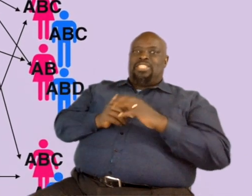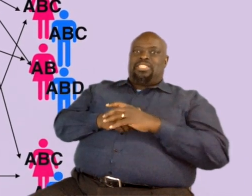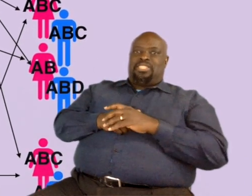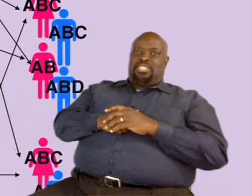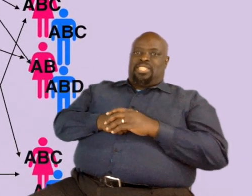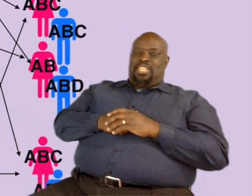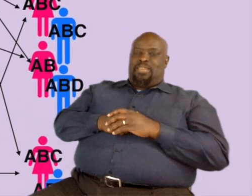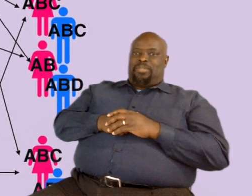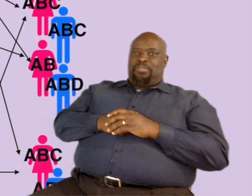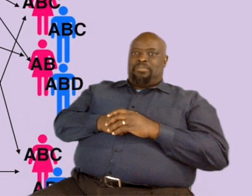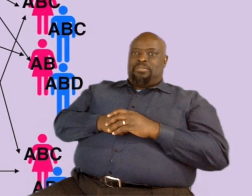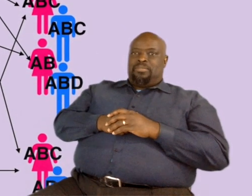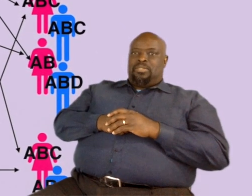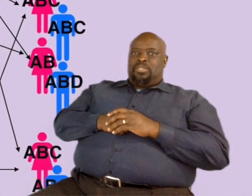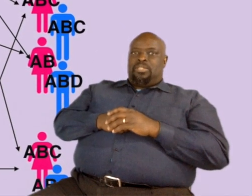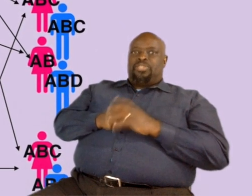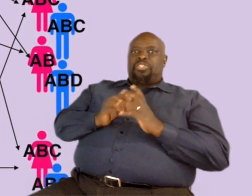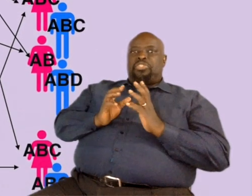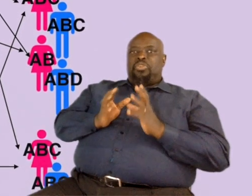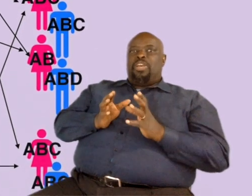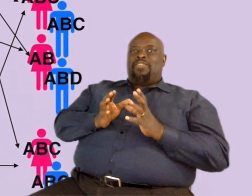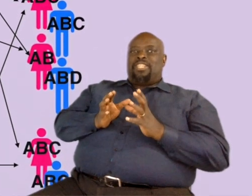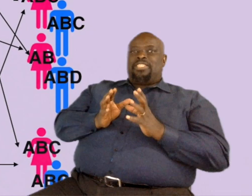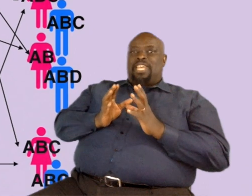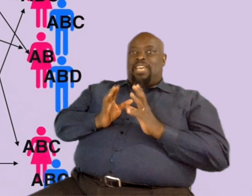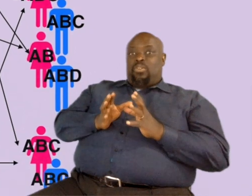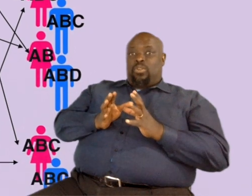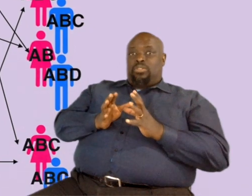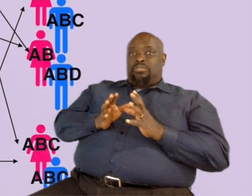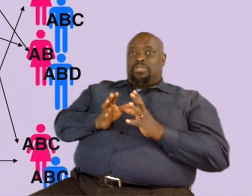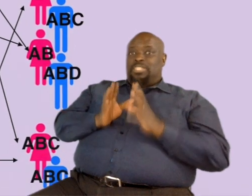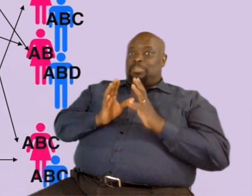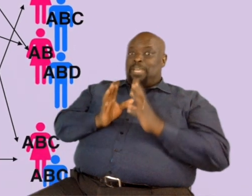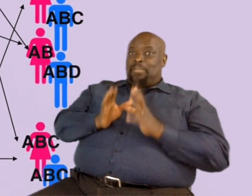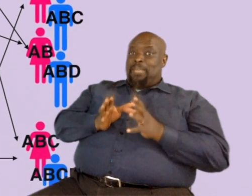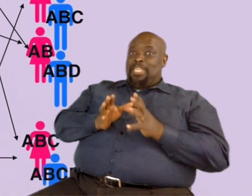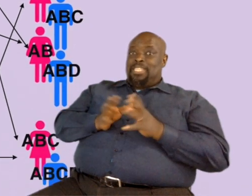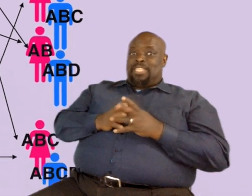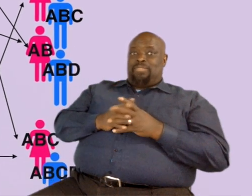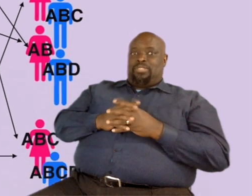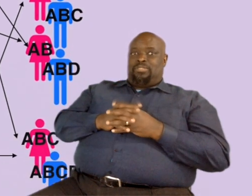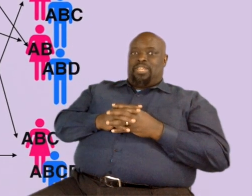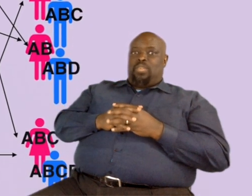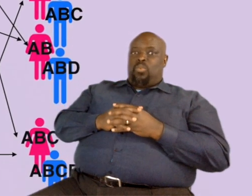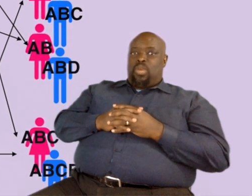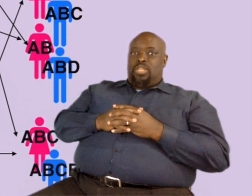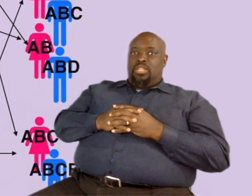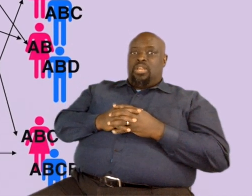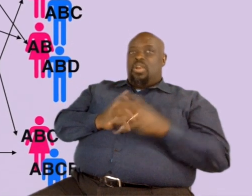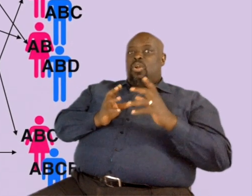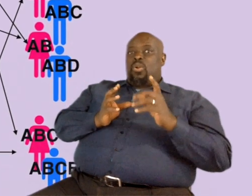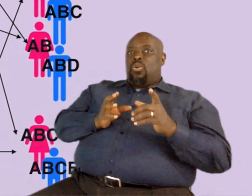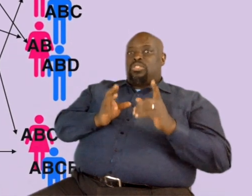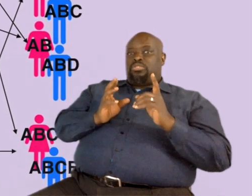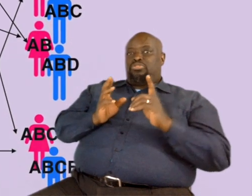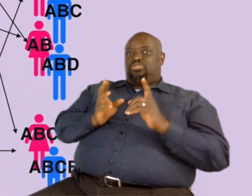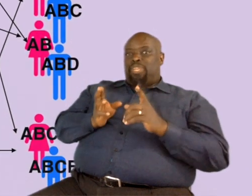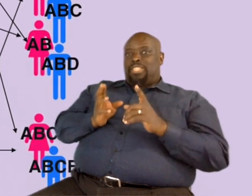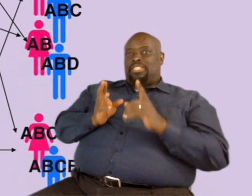such a thing happen. There is no evidence at all, despite many attempts to find one, or to stretch the